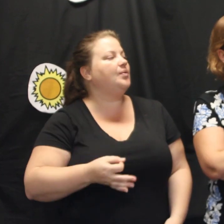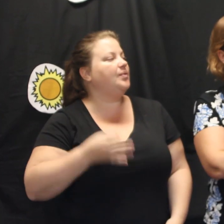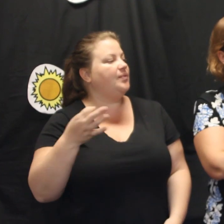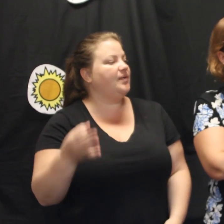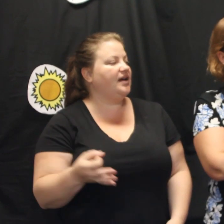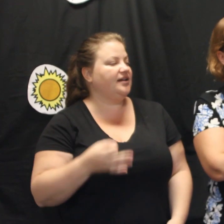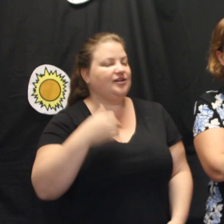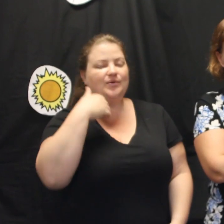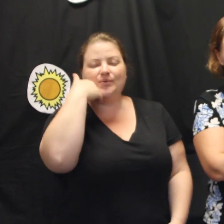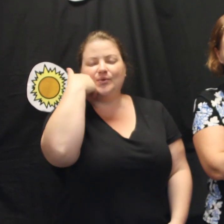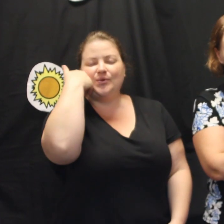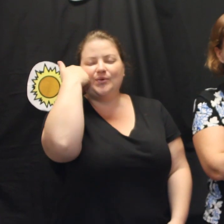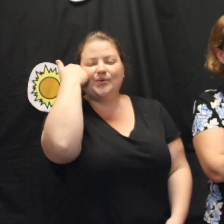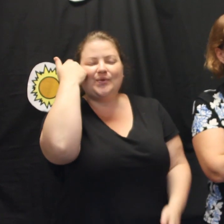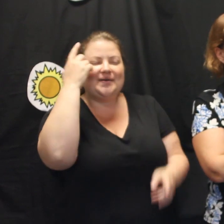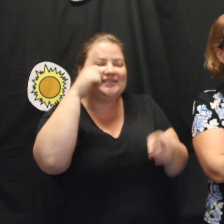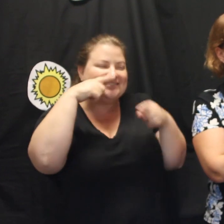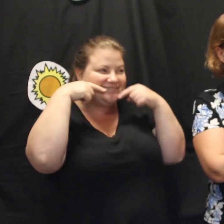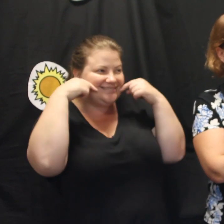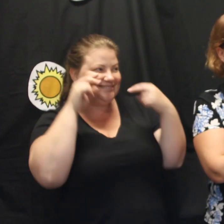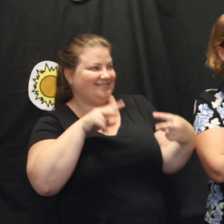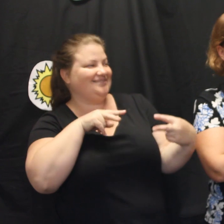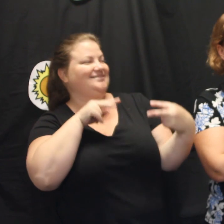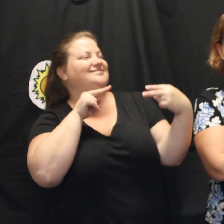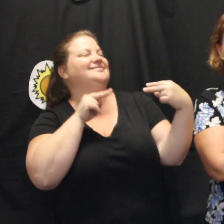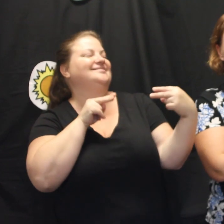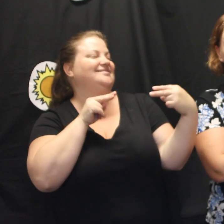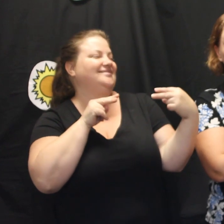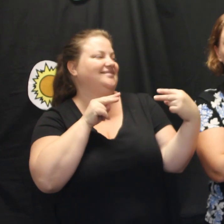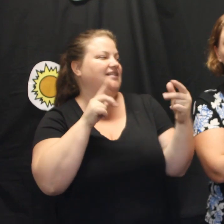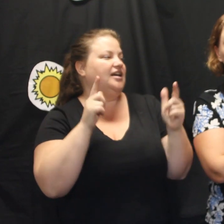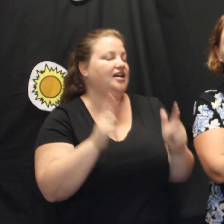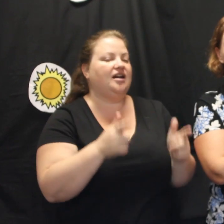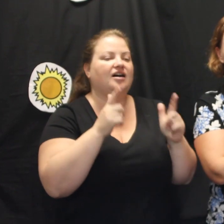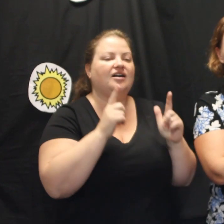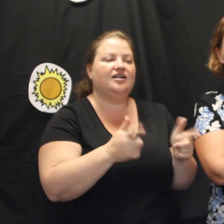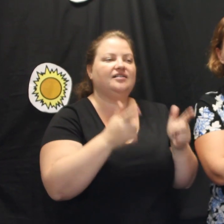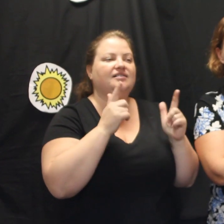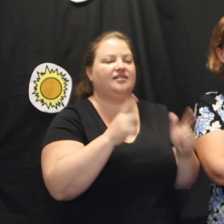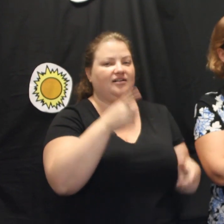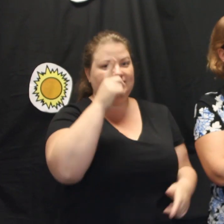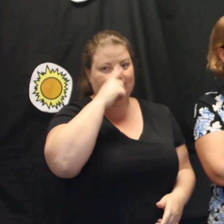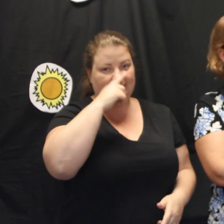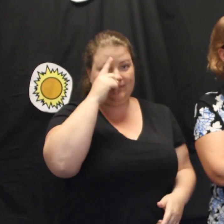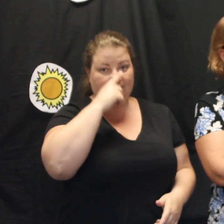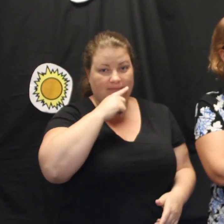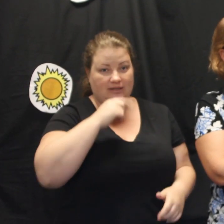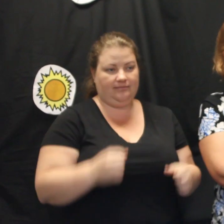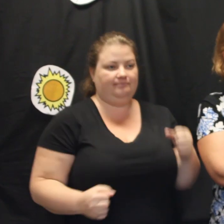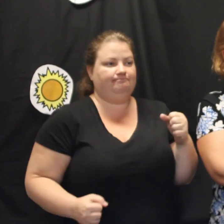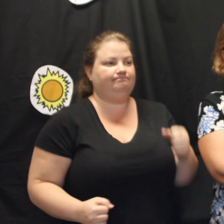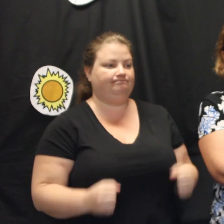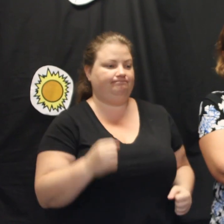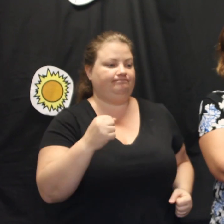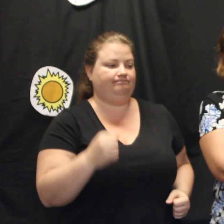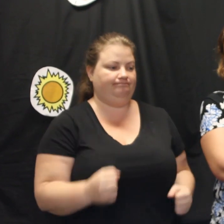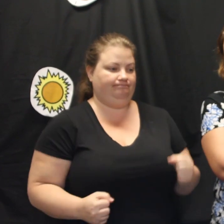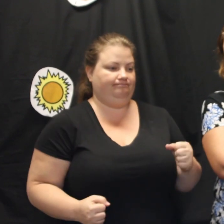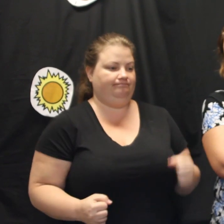Lots of people are marching, their legs all moving in time. Some of them play